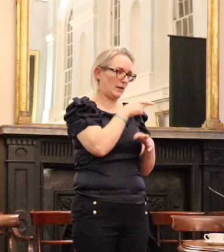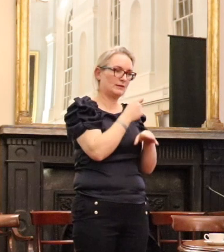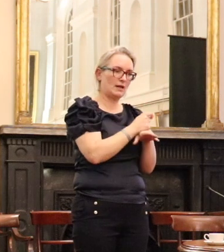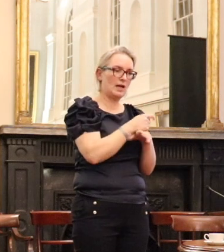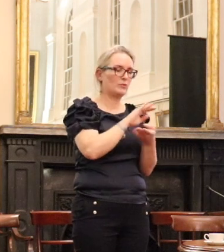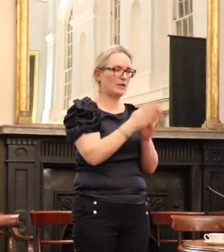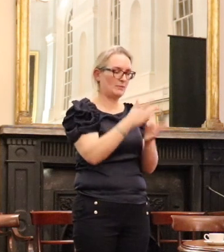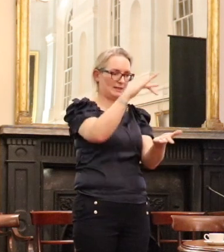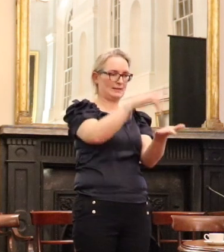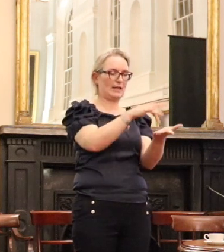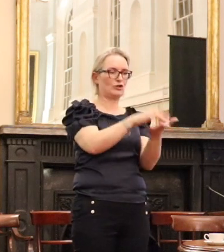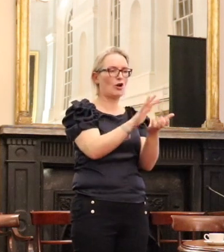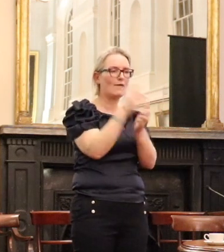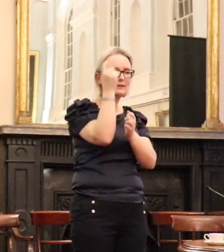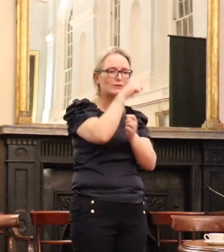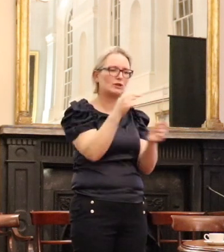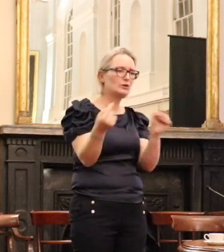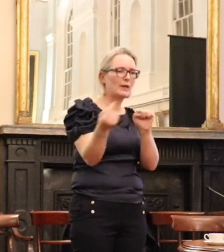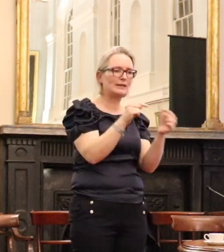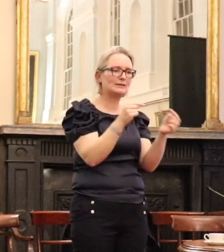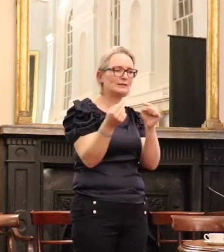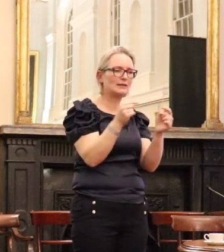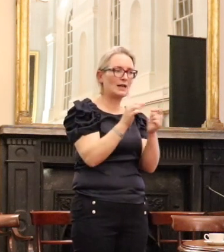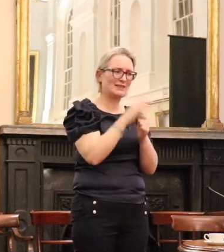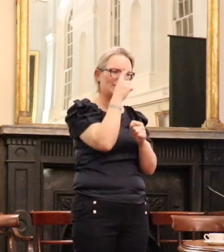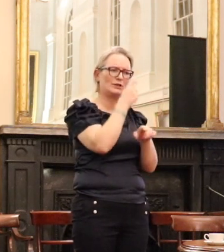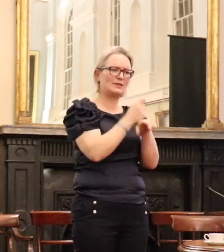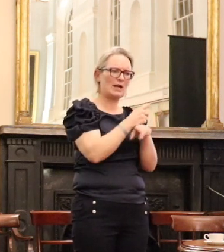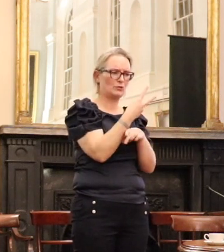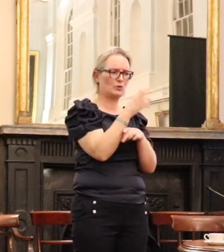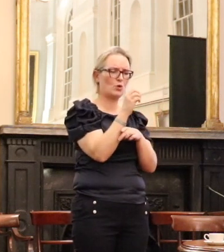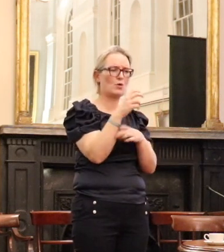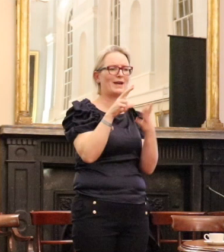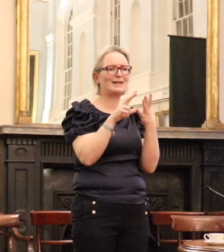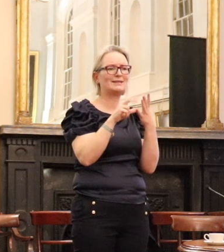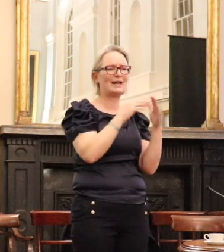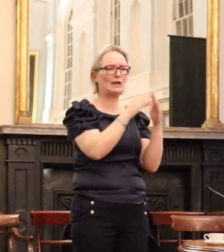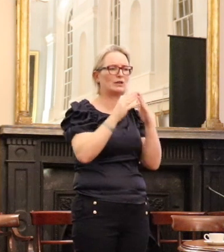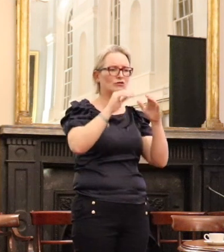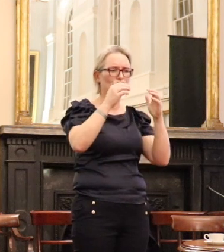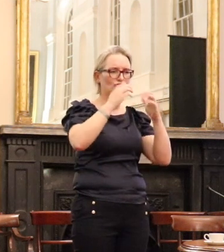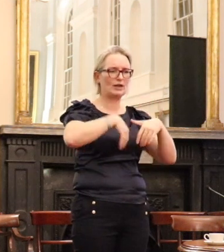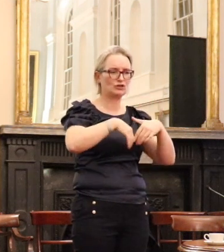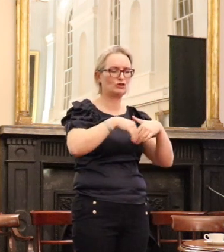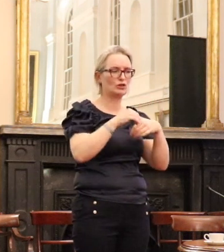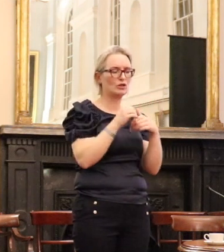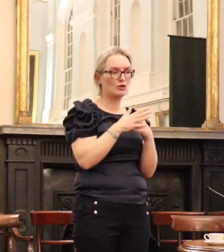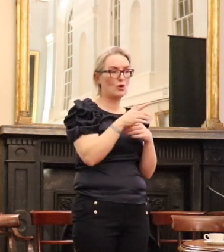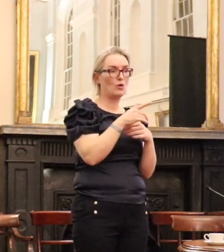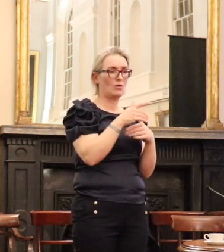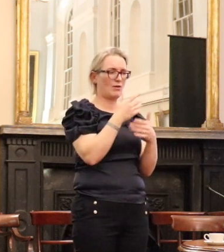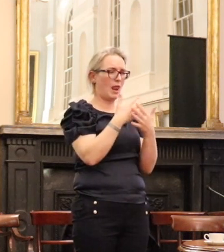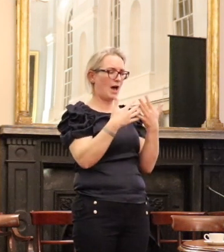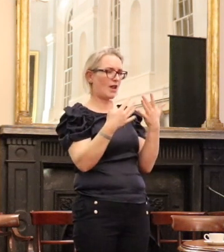particularly after the crash in 2008. And it was a very crowded media field and a very crowded